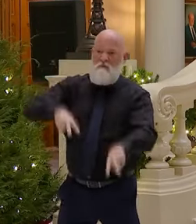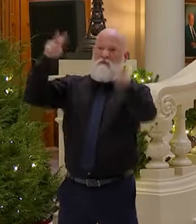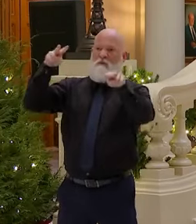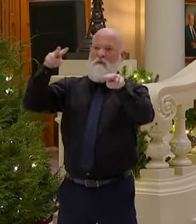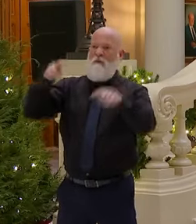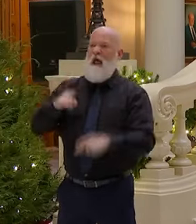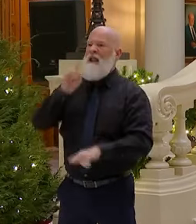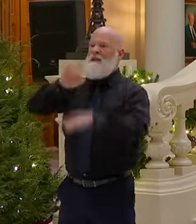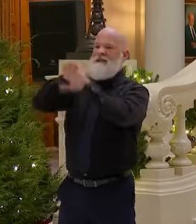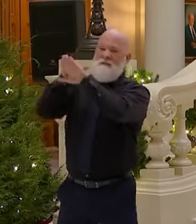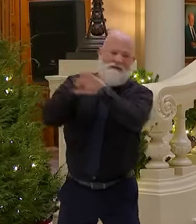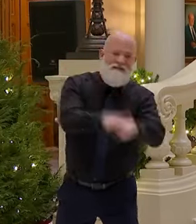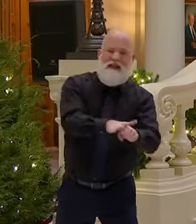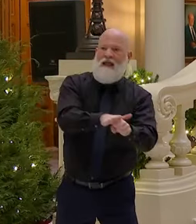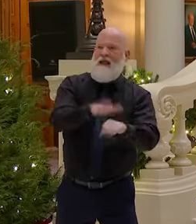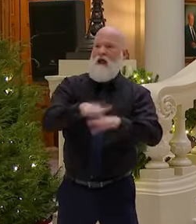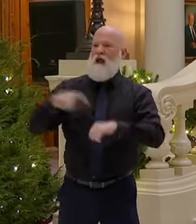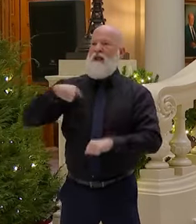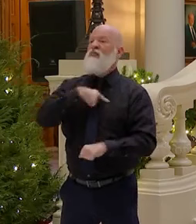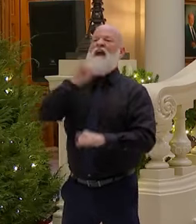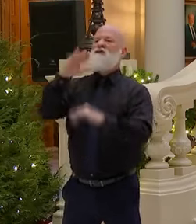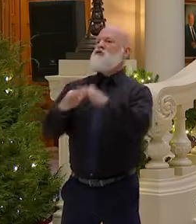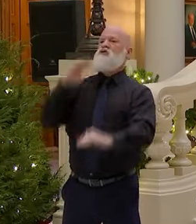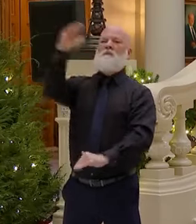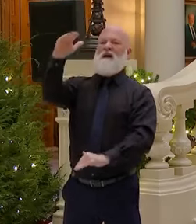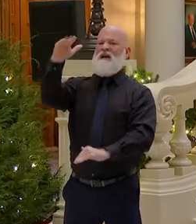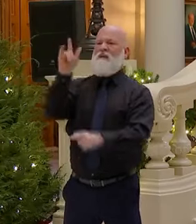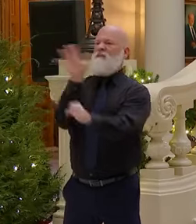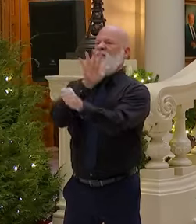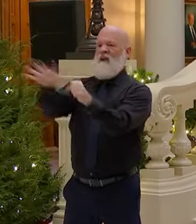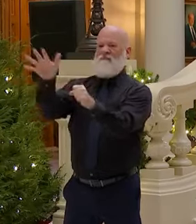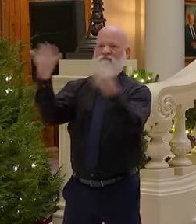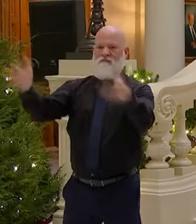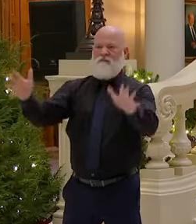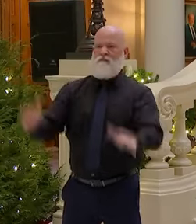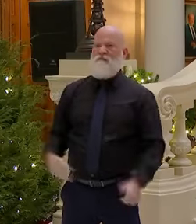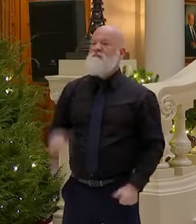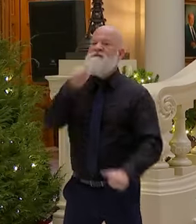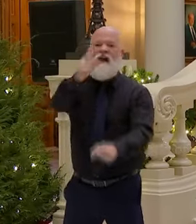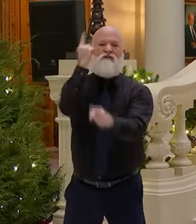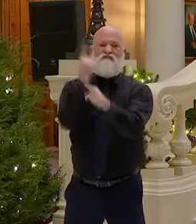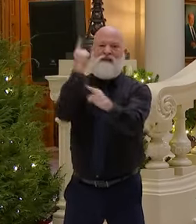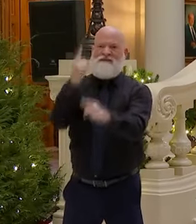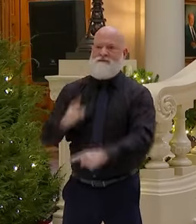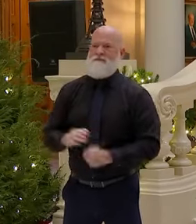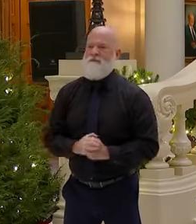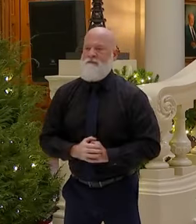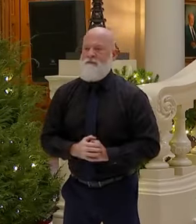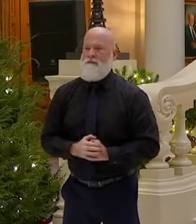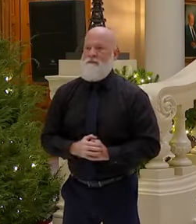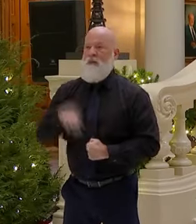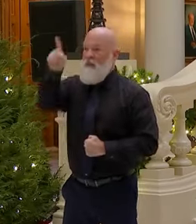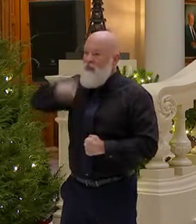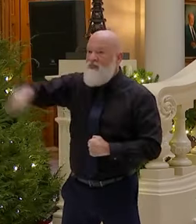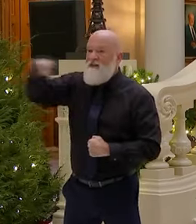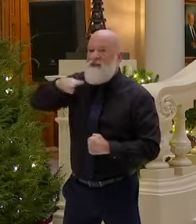It's too much. It's not right. They've lost the moral high ground to claim that it is.